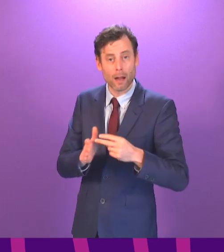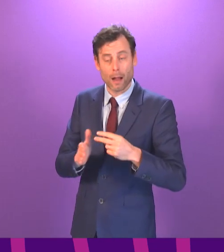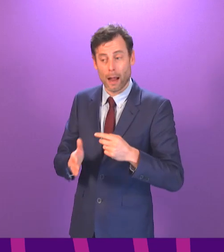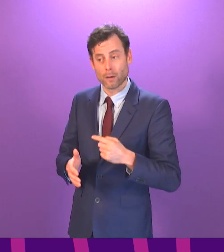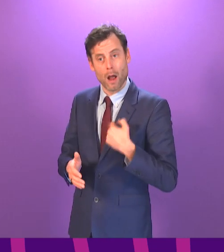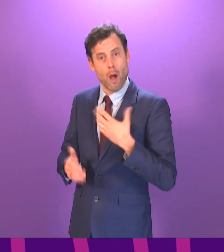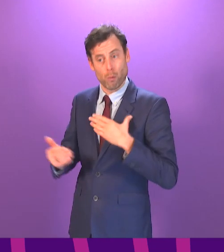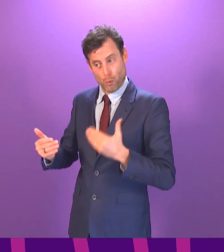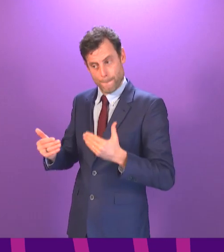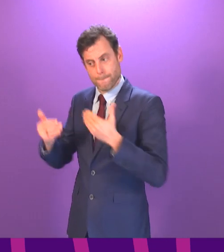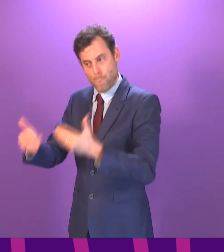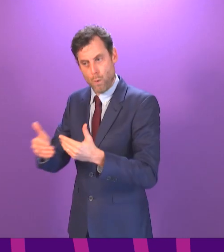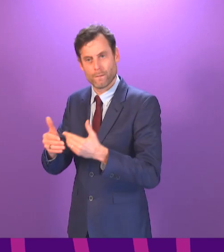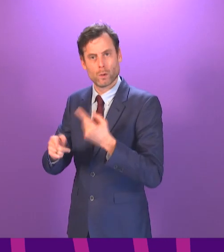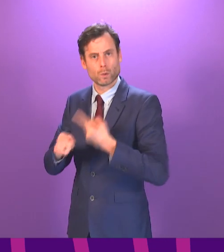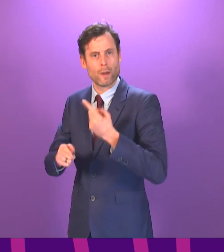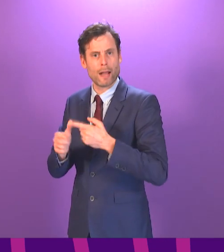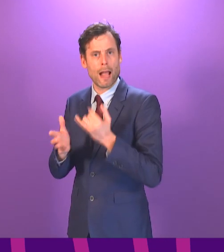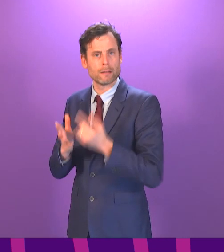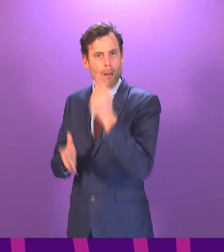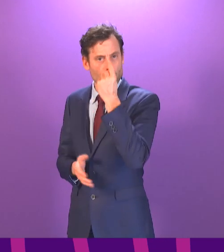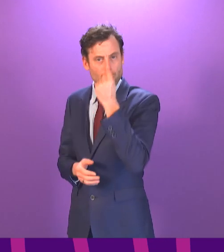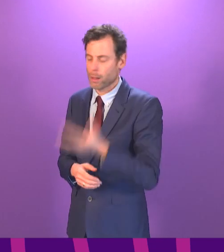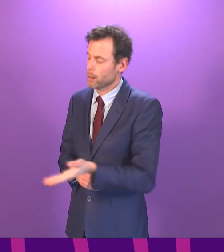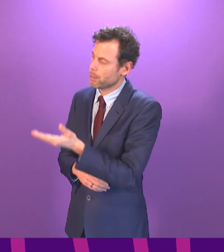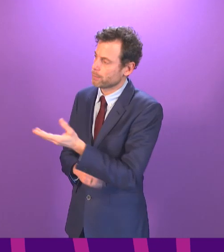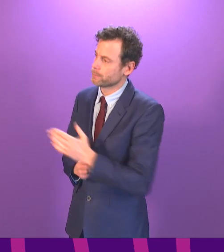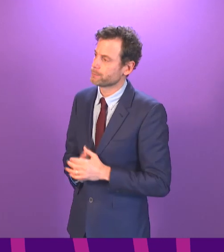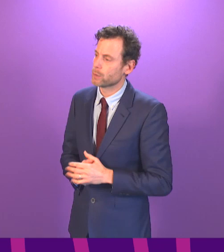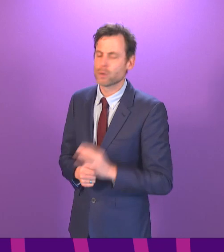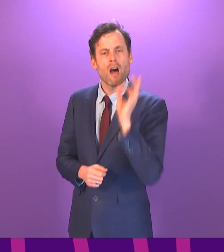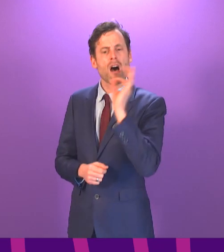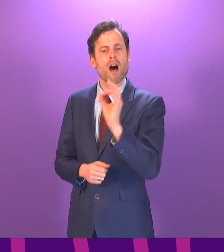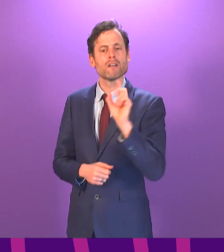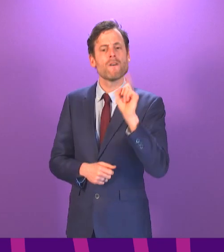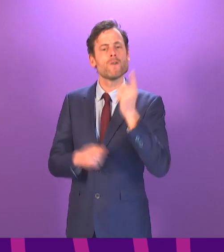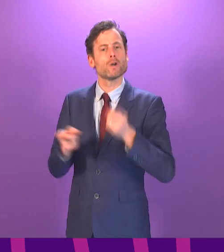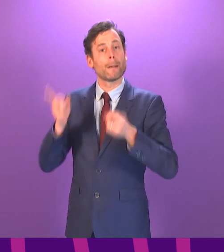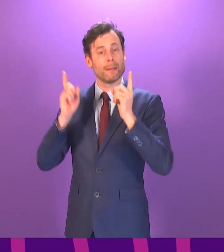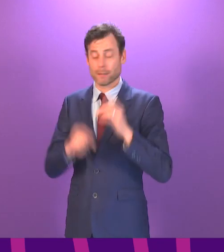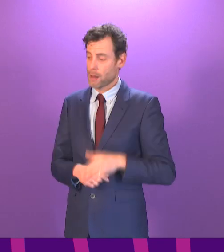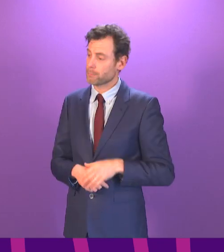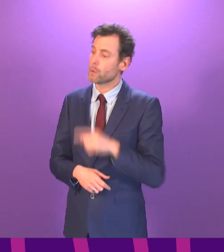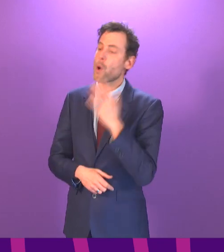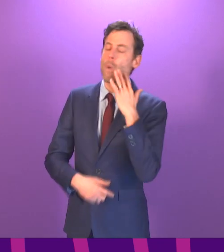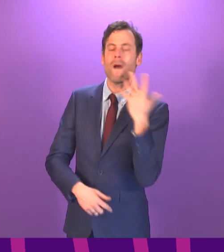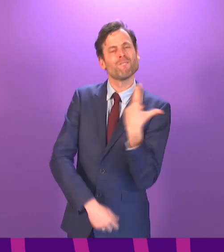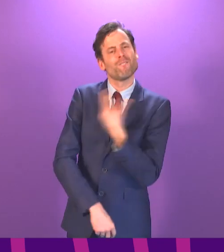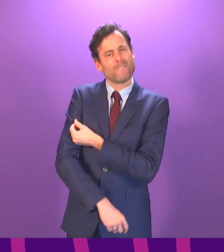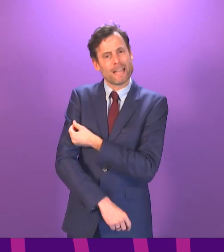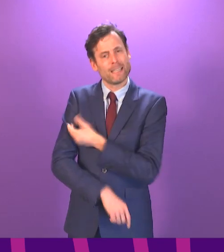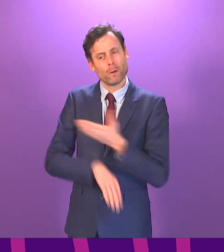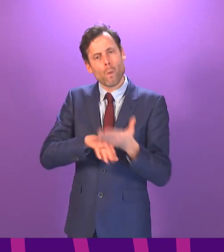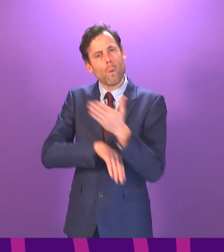Thank you. Question seven, Ian Gray. To ask the First Minister how far people should be expected to travel to attend a vaccination